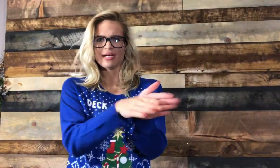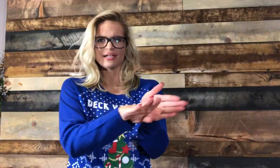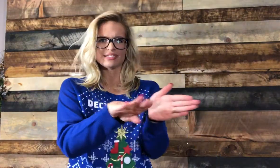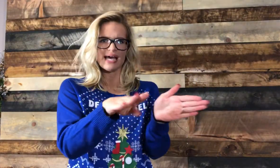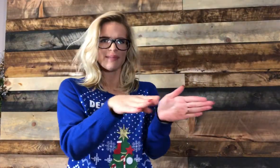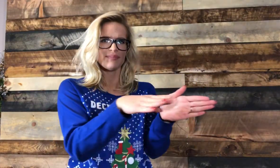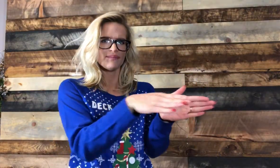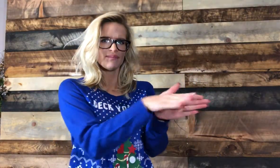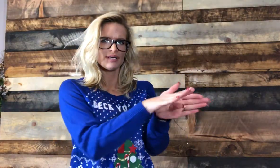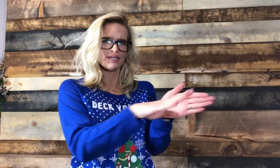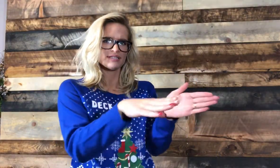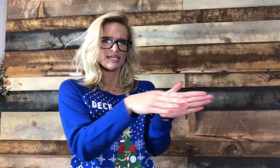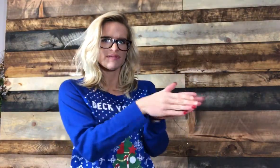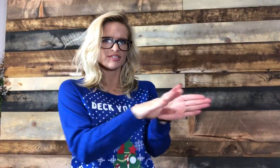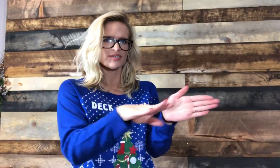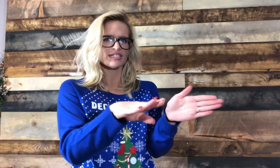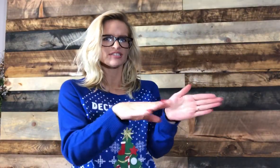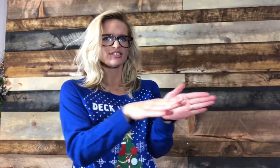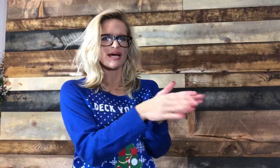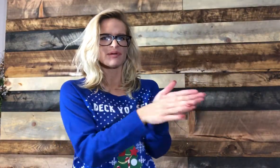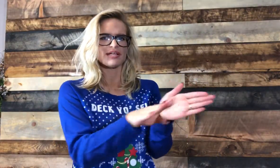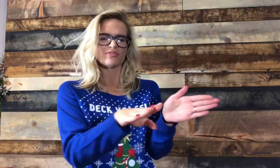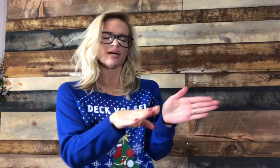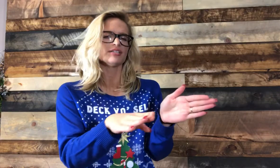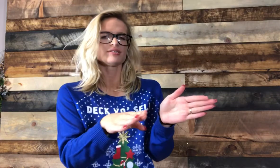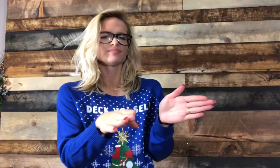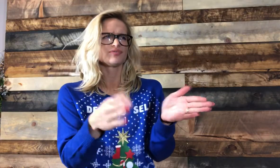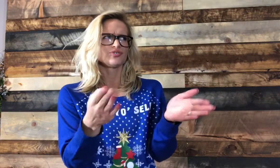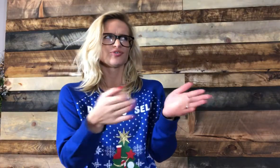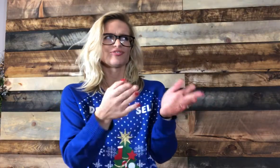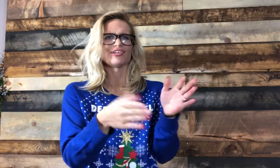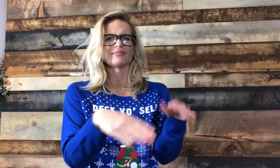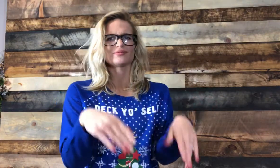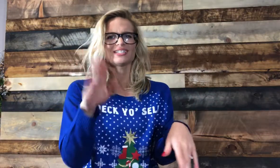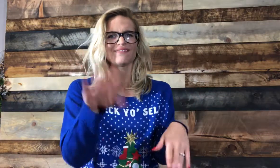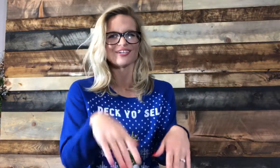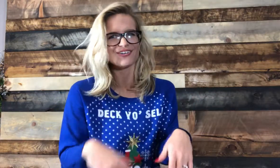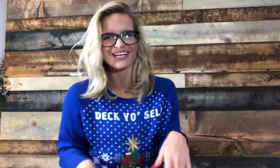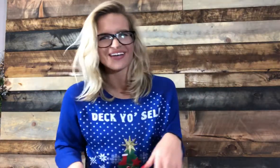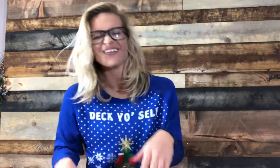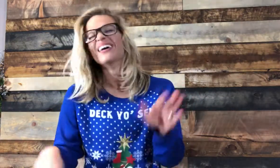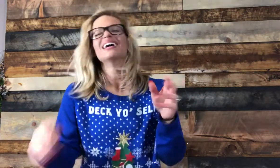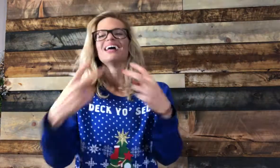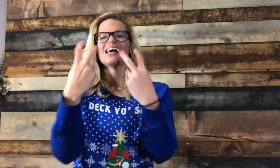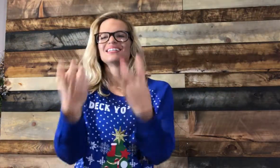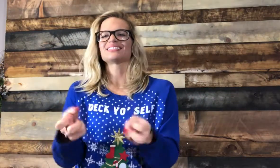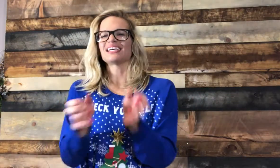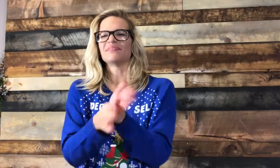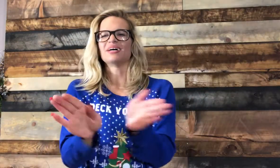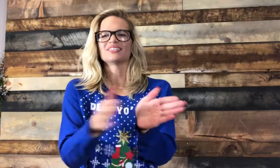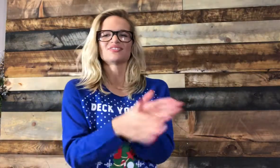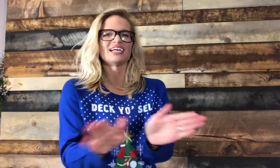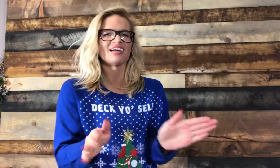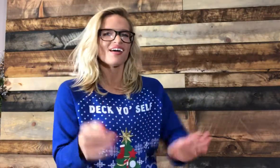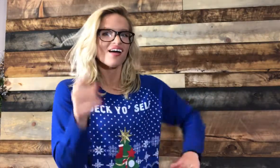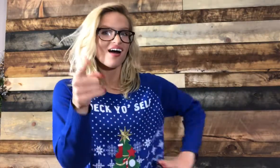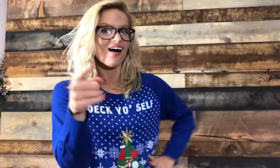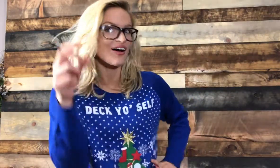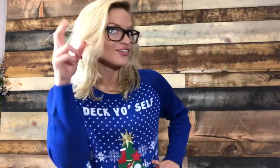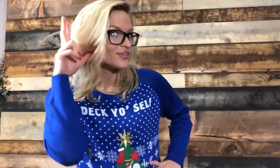and you tap. Sleigh bells ring, so you tap it like twice, two or three times, whichever you can do. Sleigh bells ring, are you